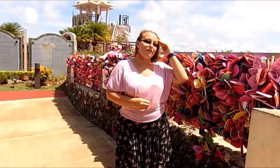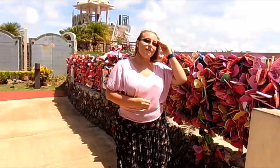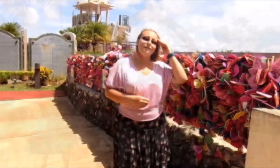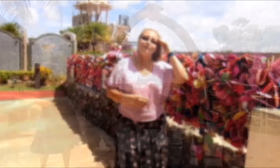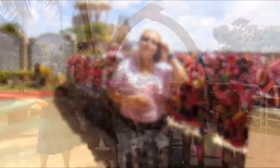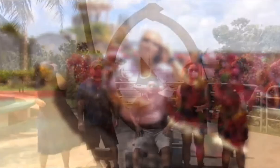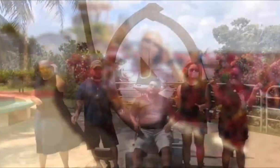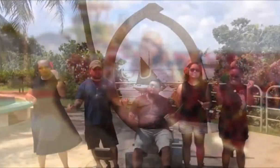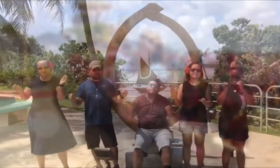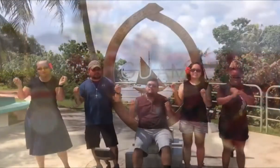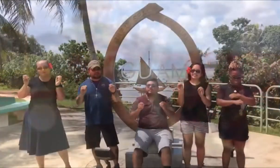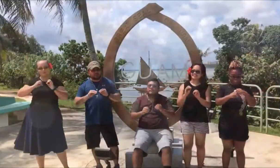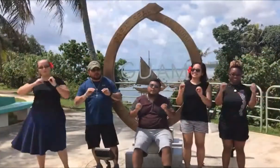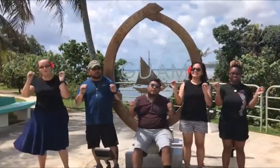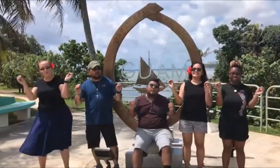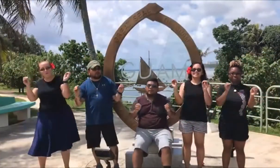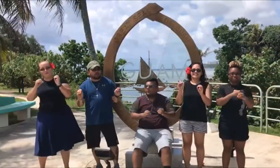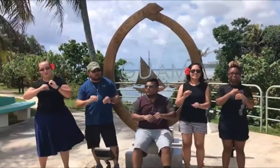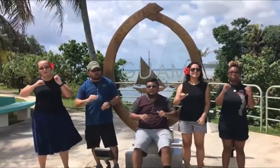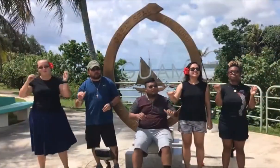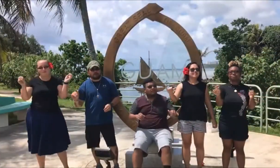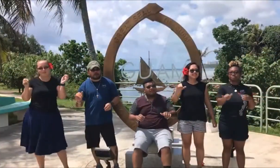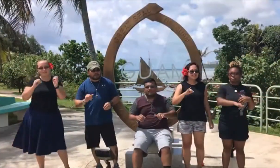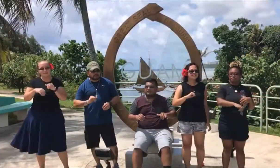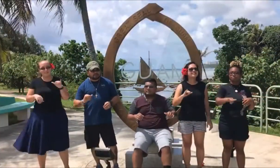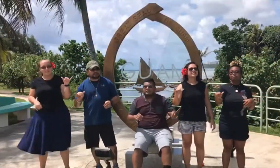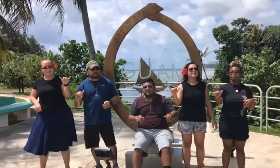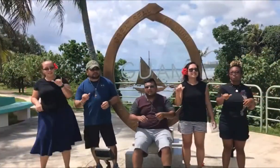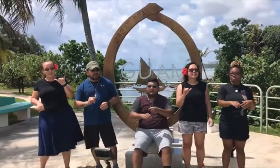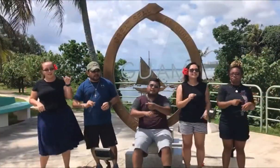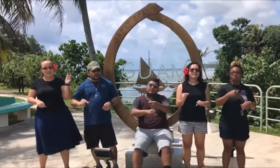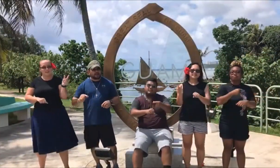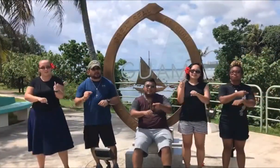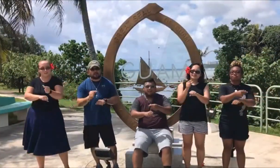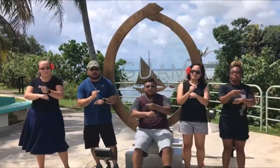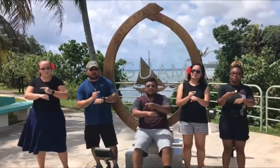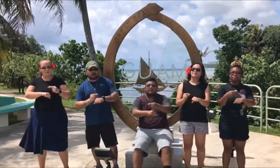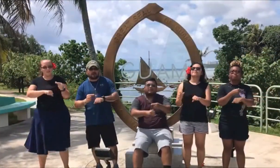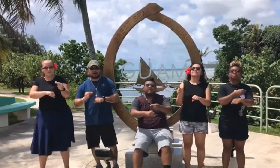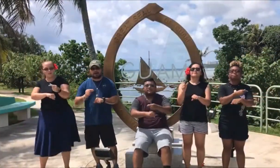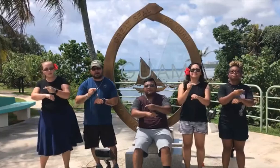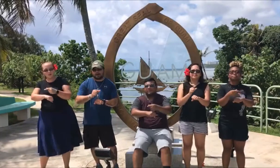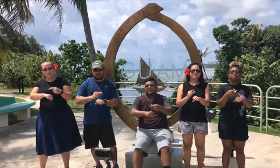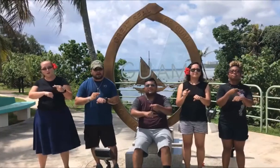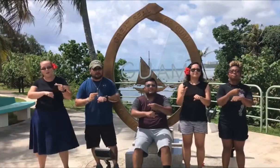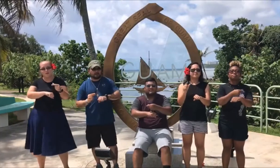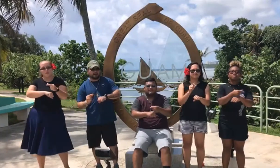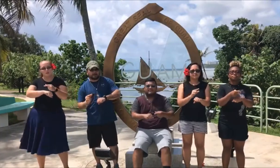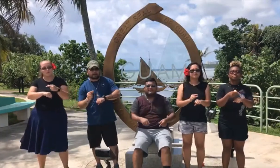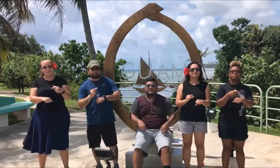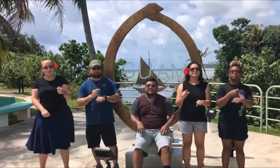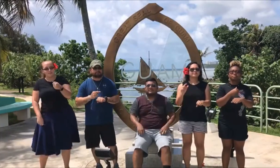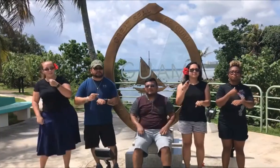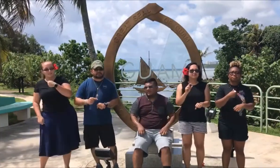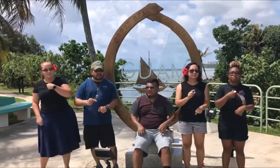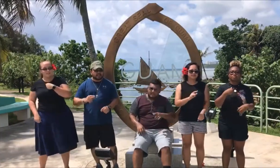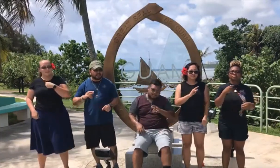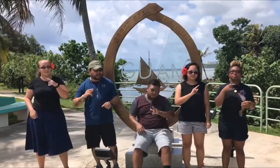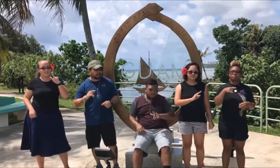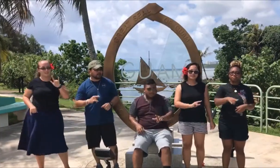There is no place like home St.